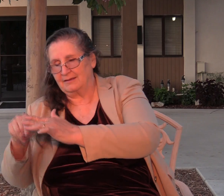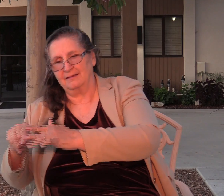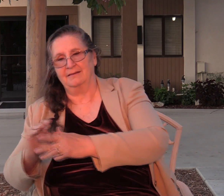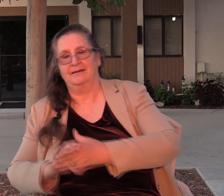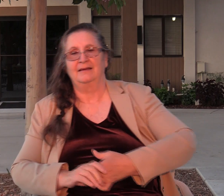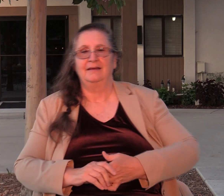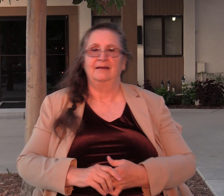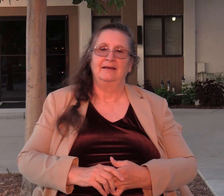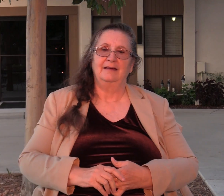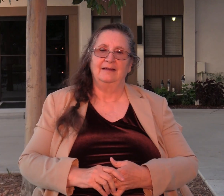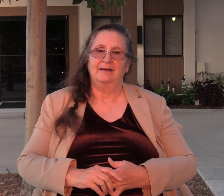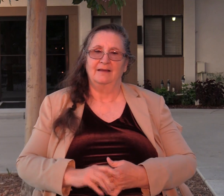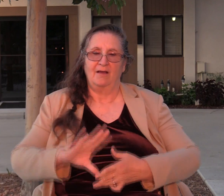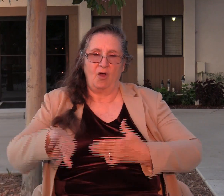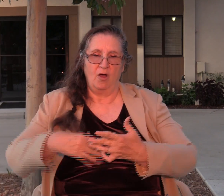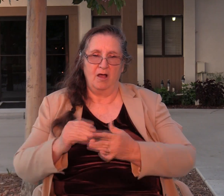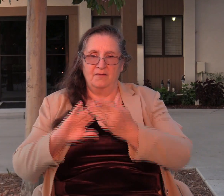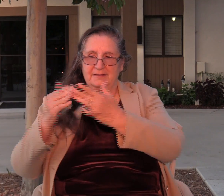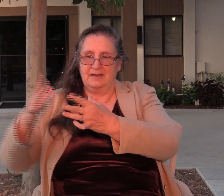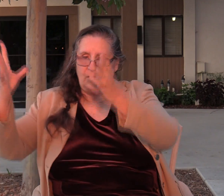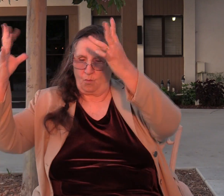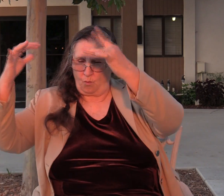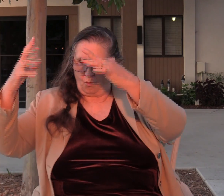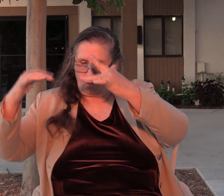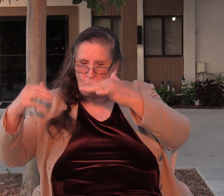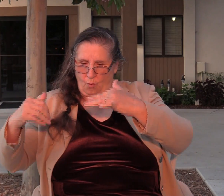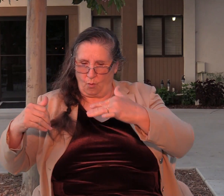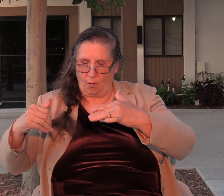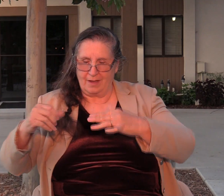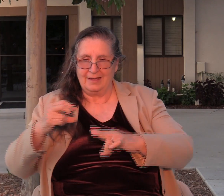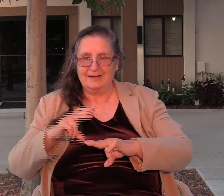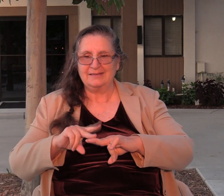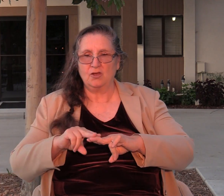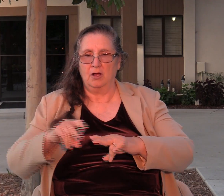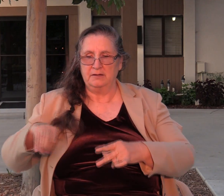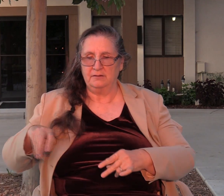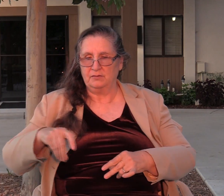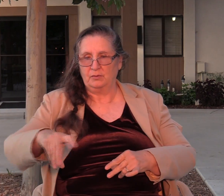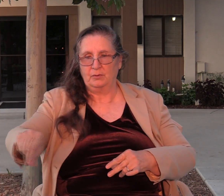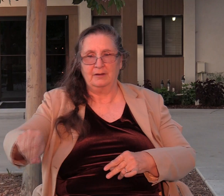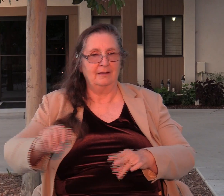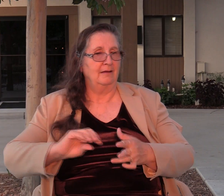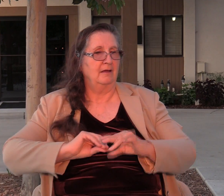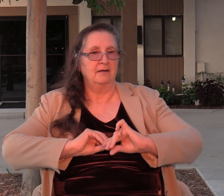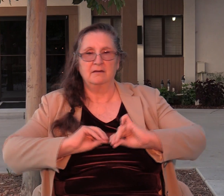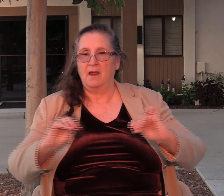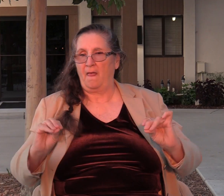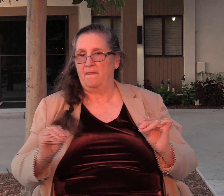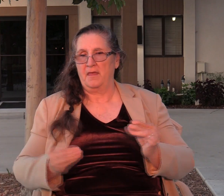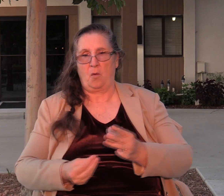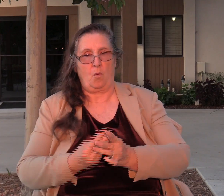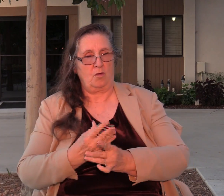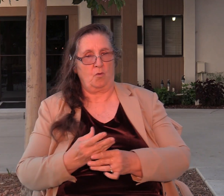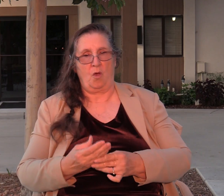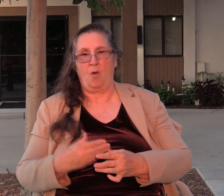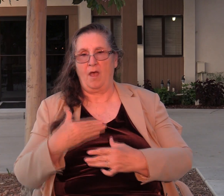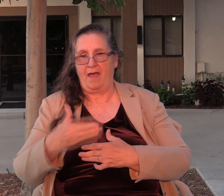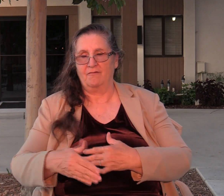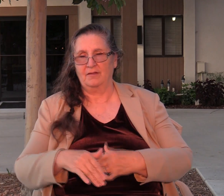demolished the city. He sowed it with salt, okay, which means nothing could grow there after that. And now verse